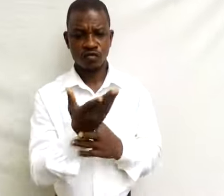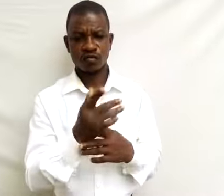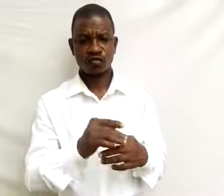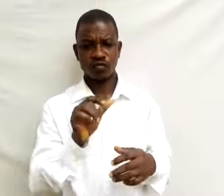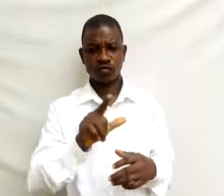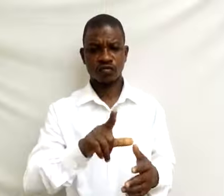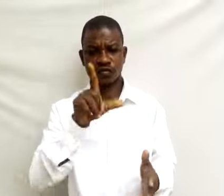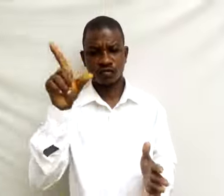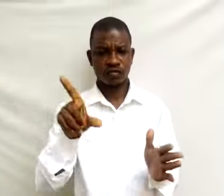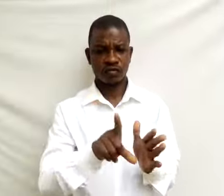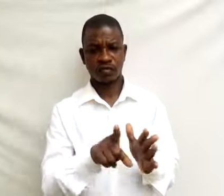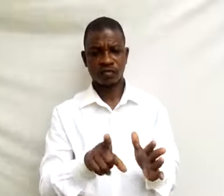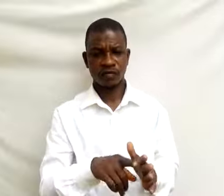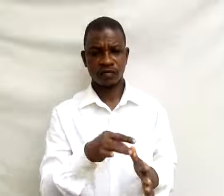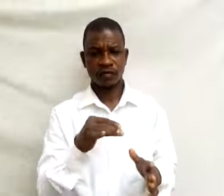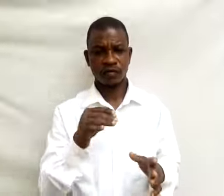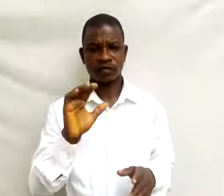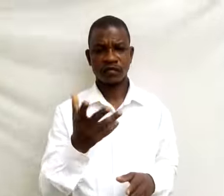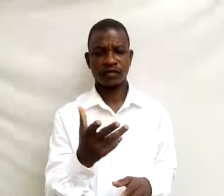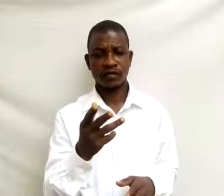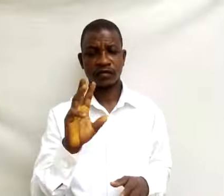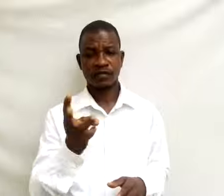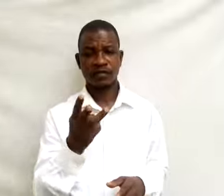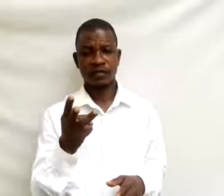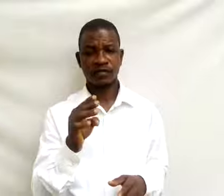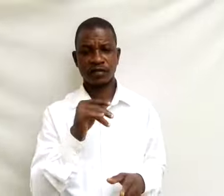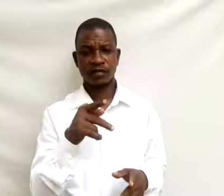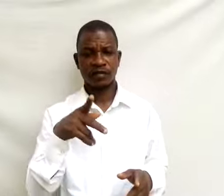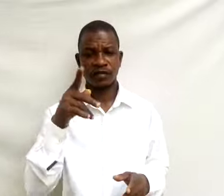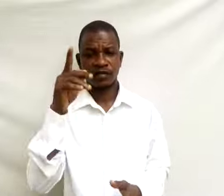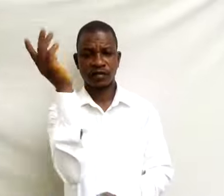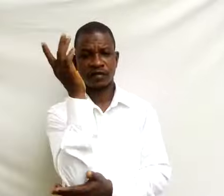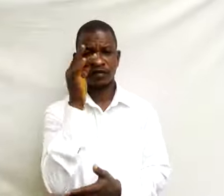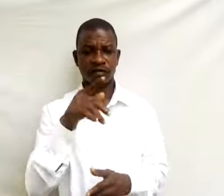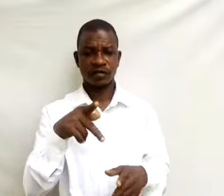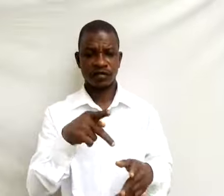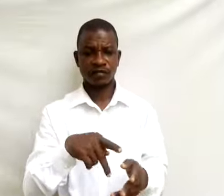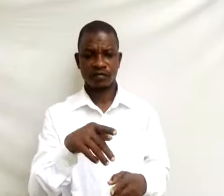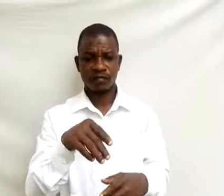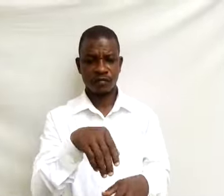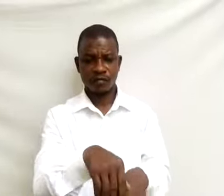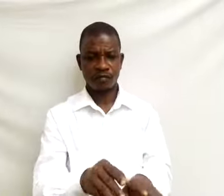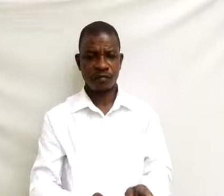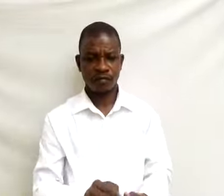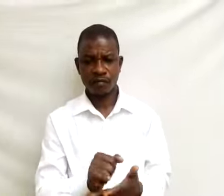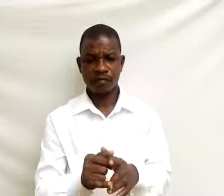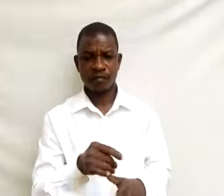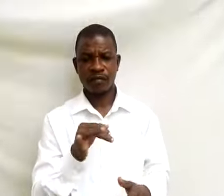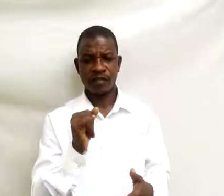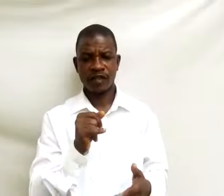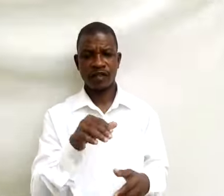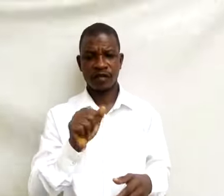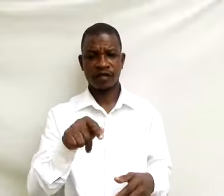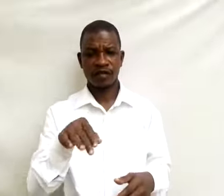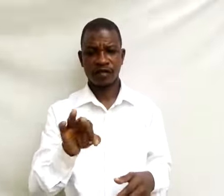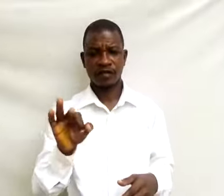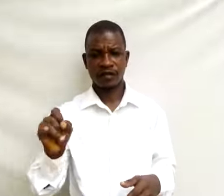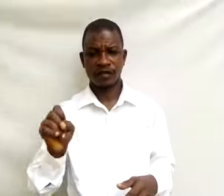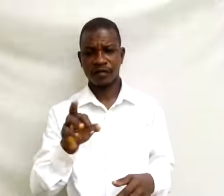6. Preparity, that is, afforestation, should be encouraged.